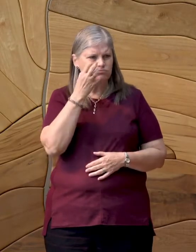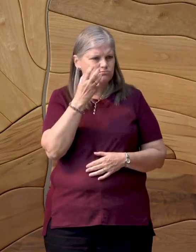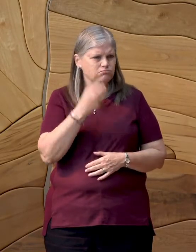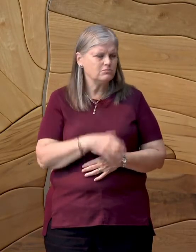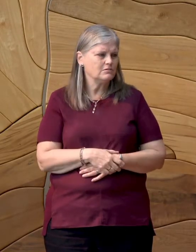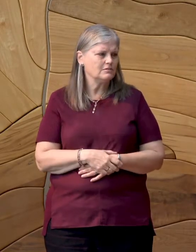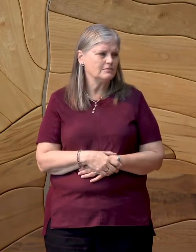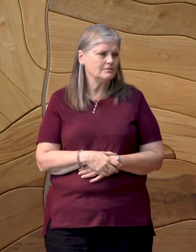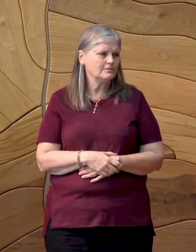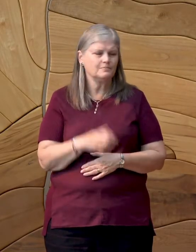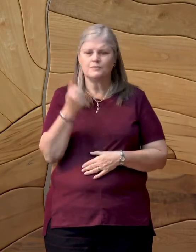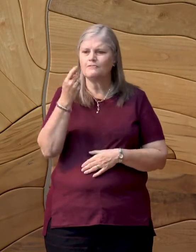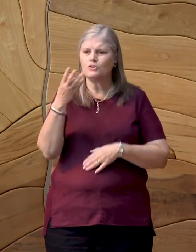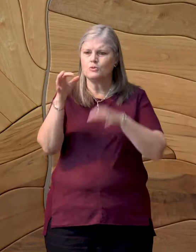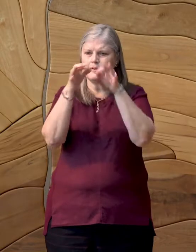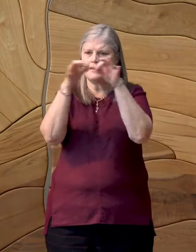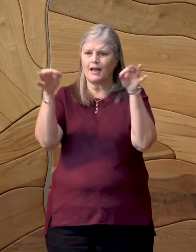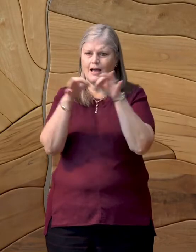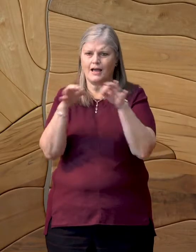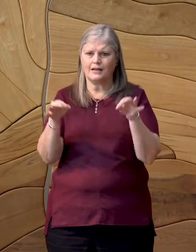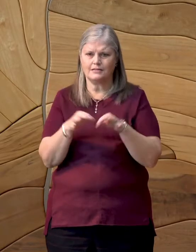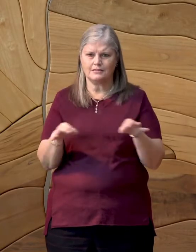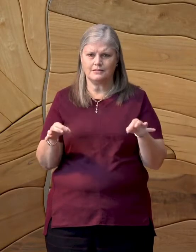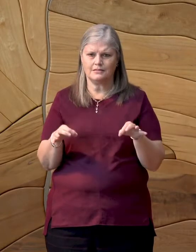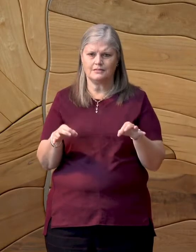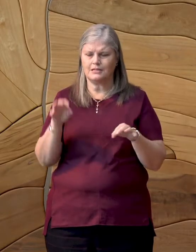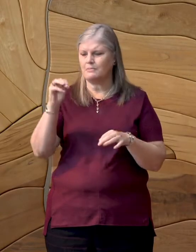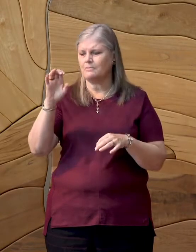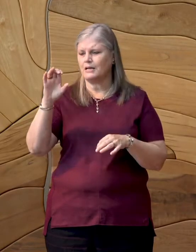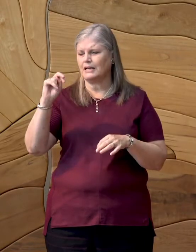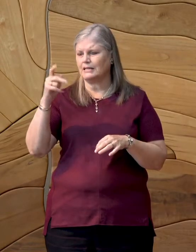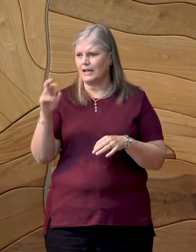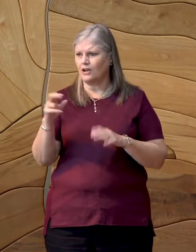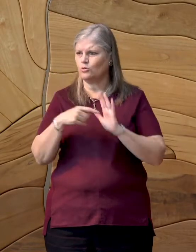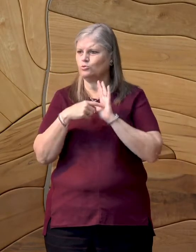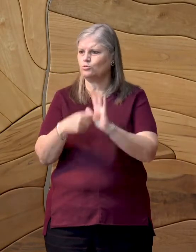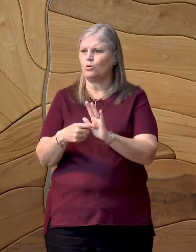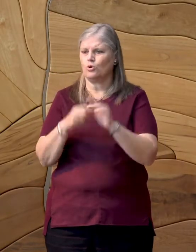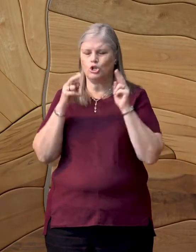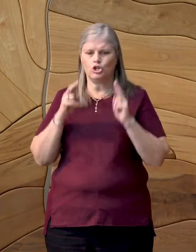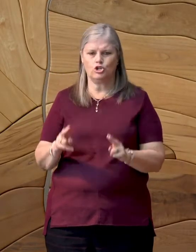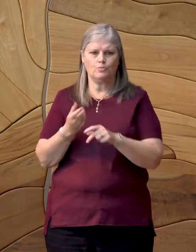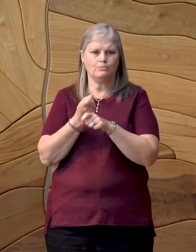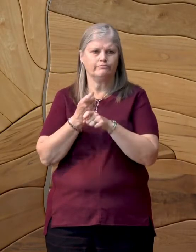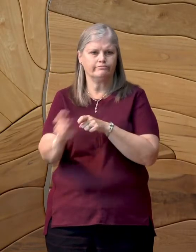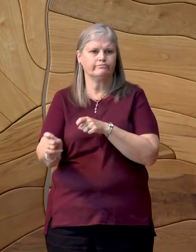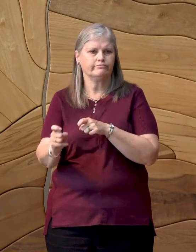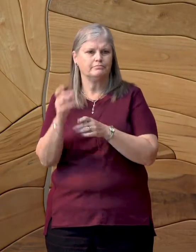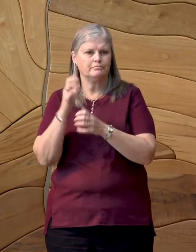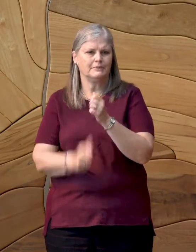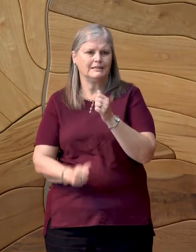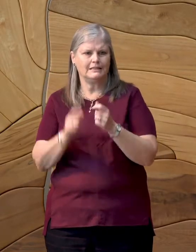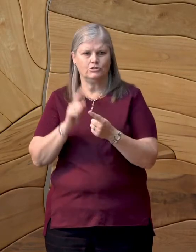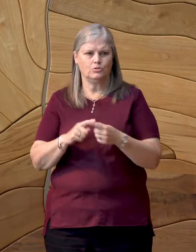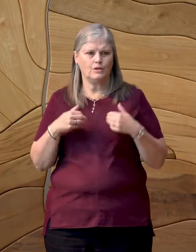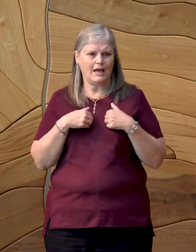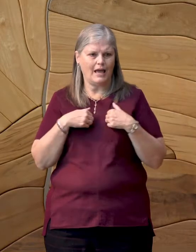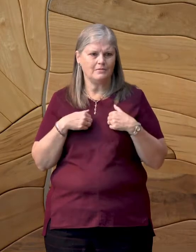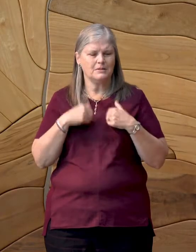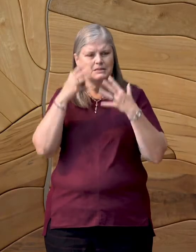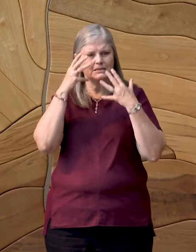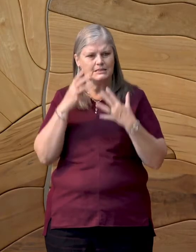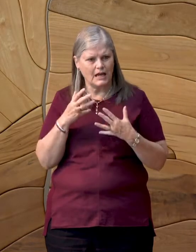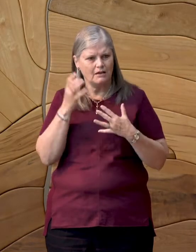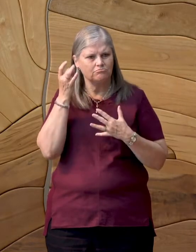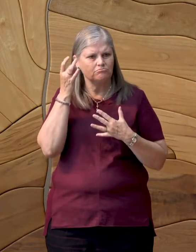In just a few lines, McNair has shown us the effect of human cruelty to an animal. Sad and tragic